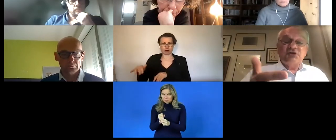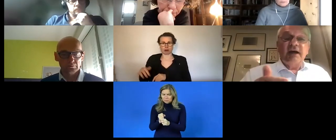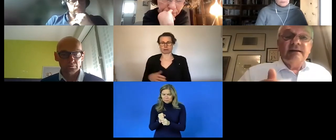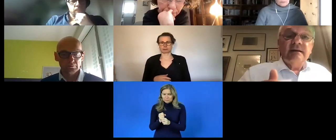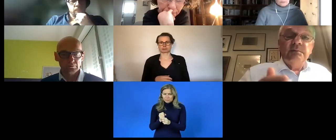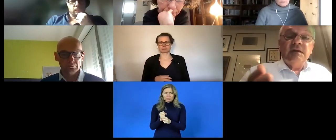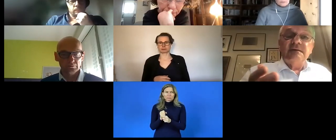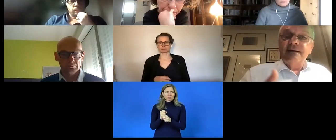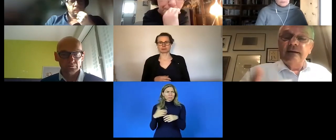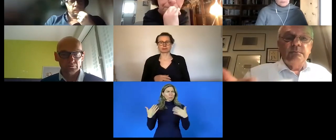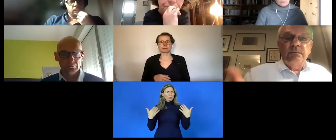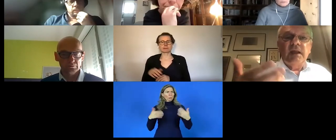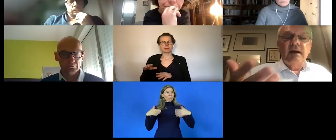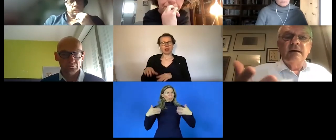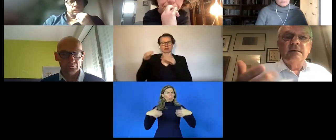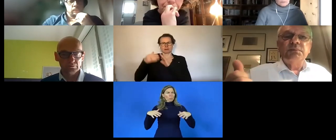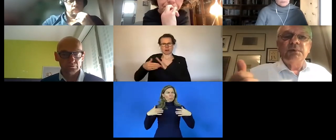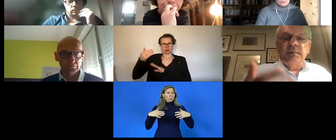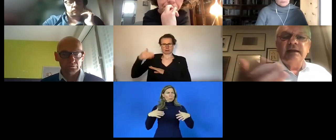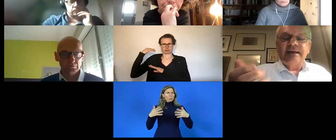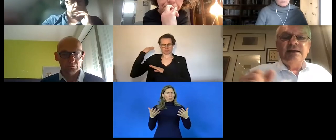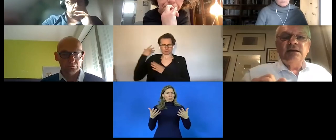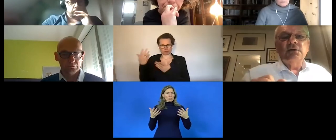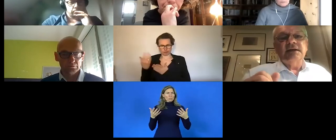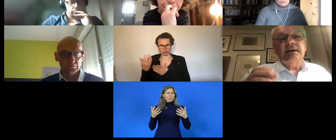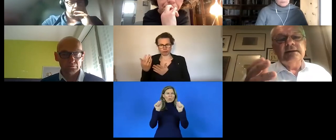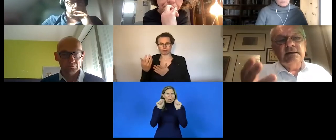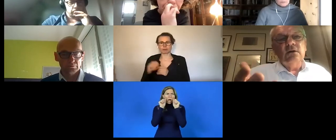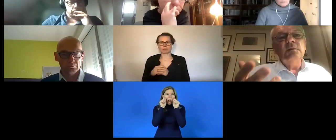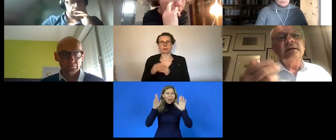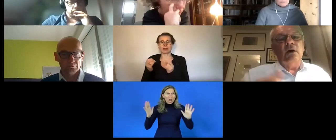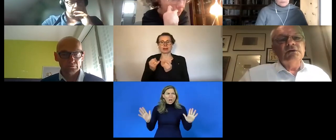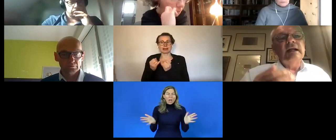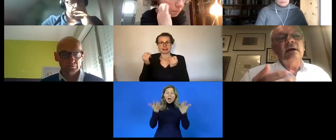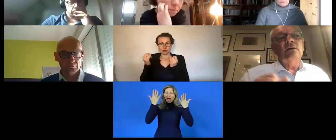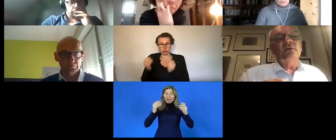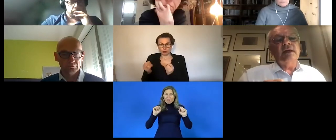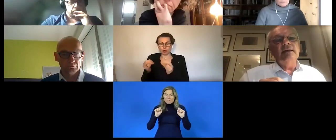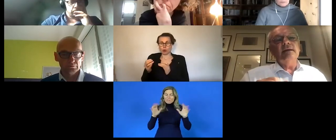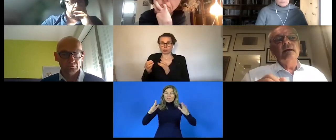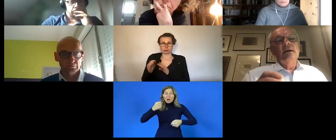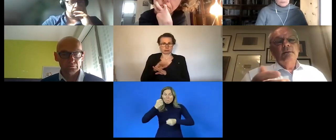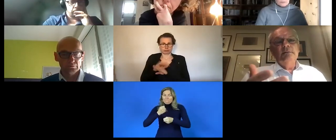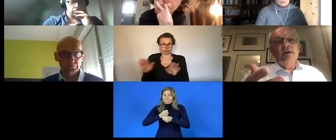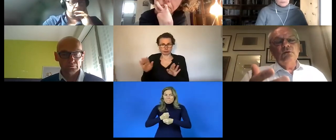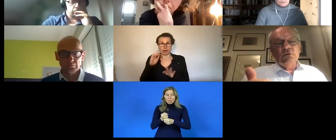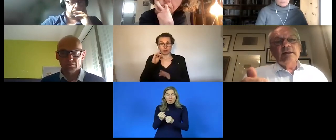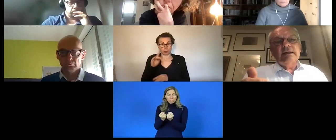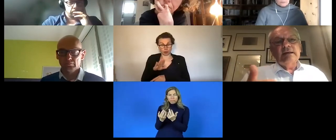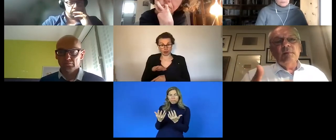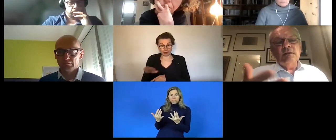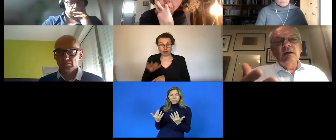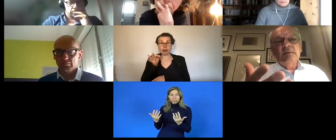a very vivid region also in terms of the employment landscape and it